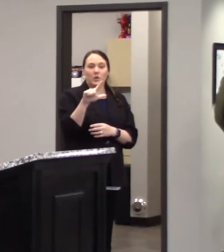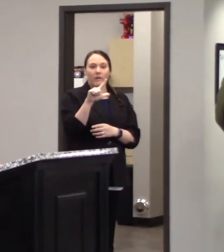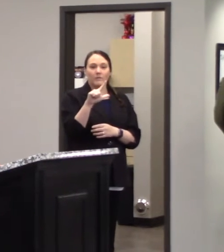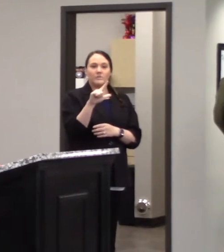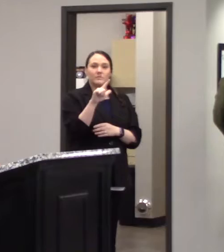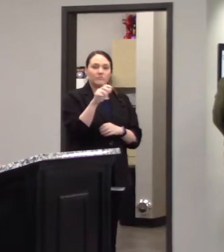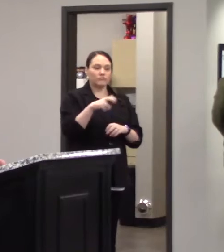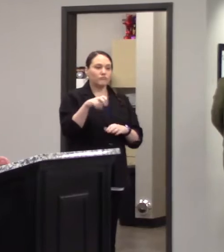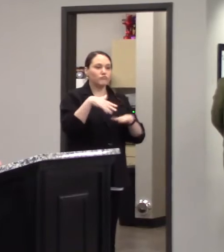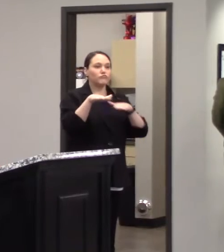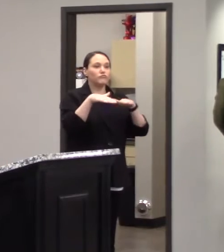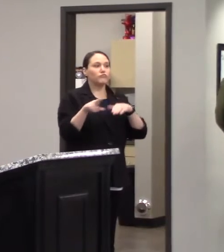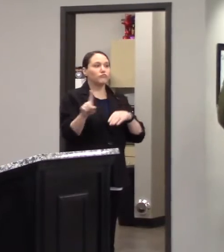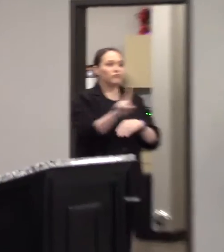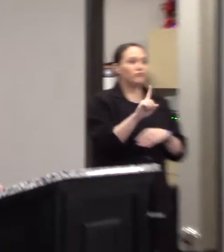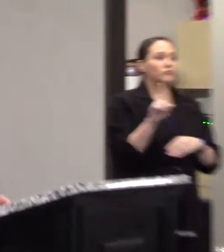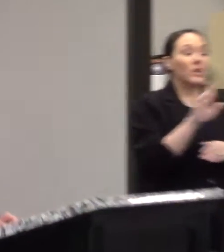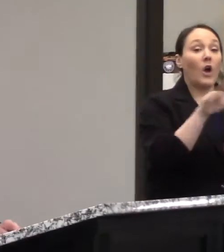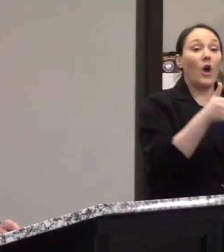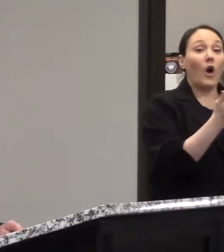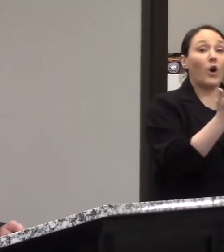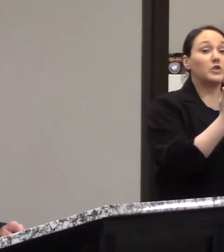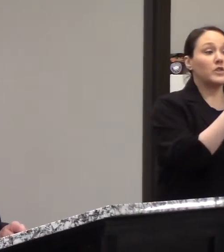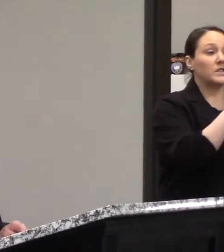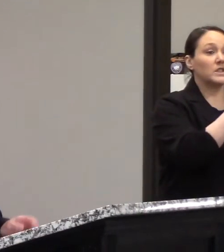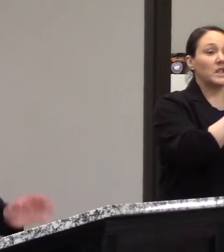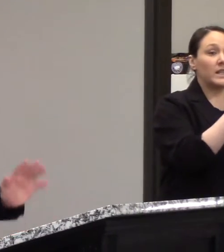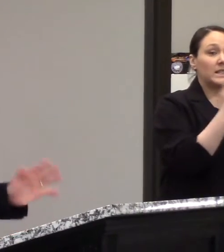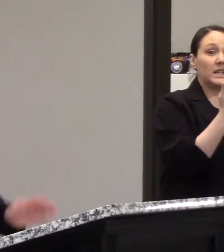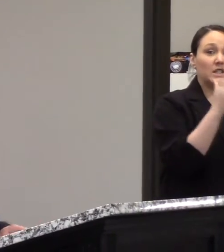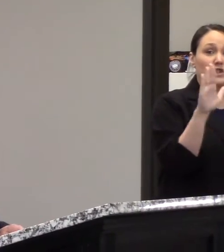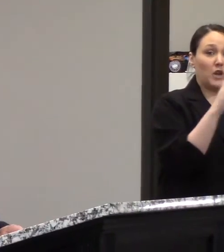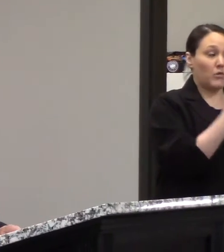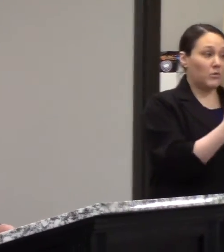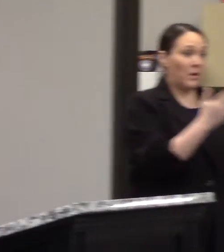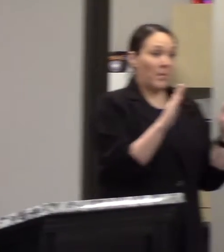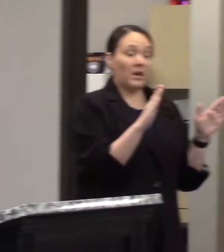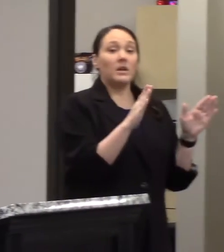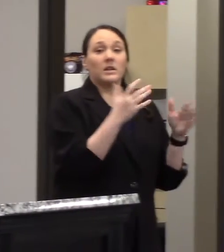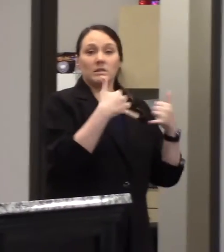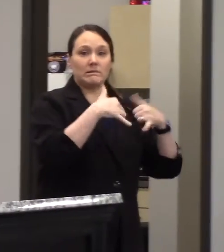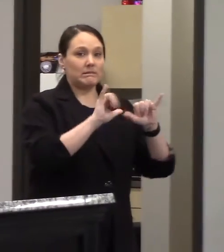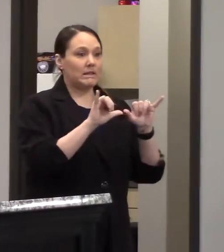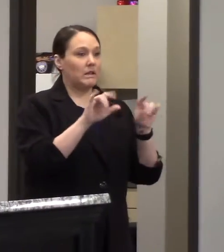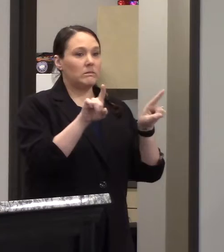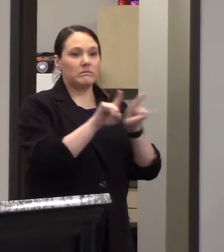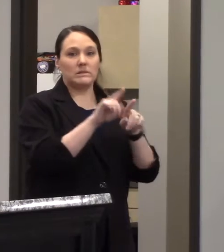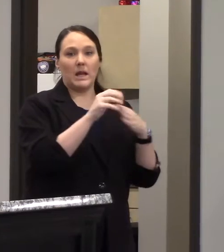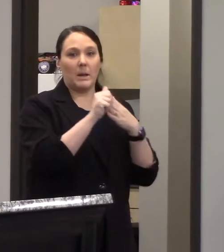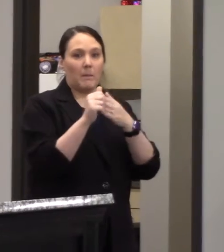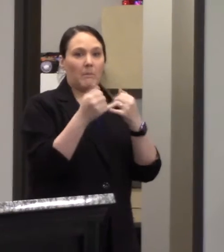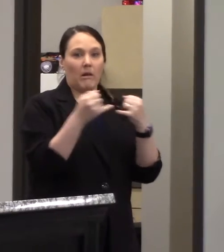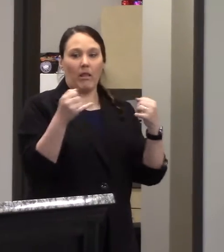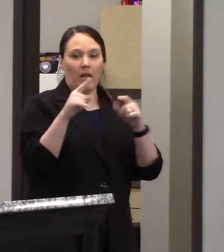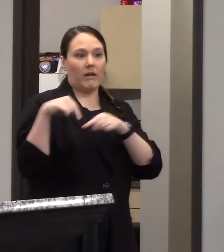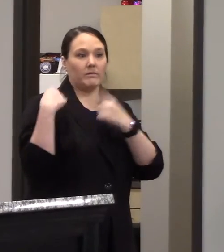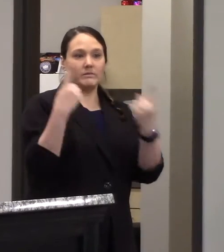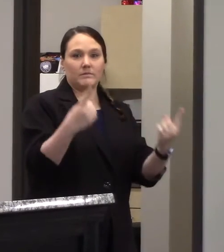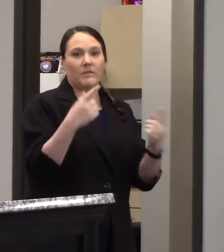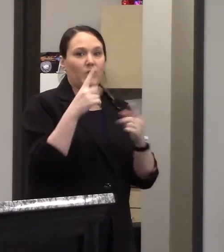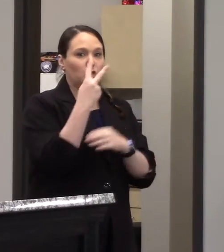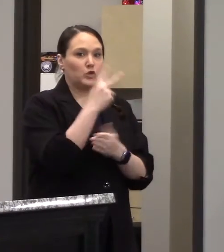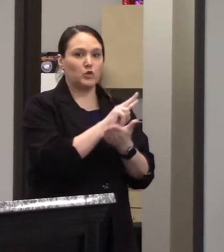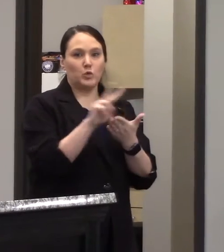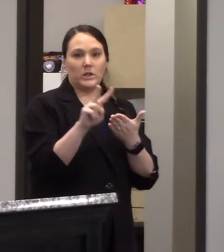city services and LUB services to the general public and ratepayers are still under the same guidelines that we've been following for the last two weeks